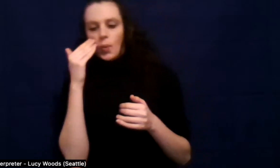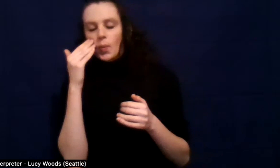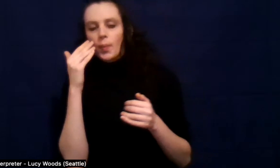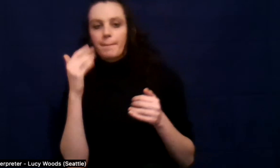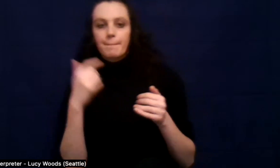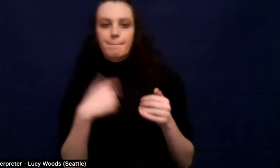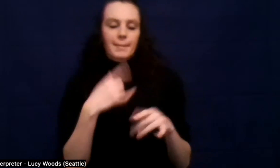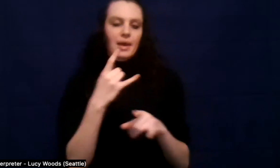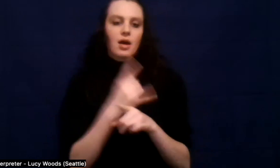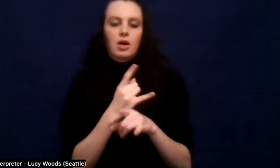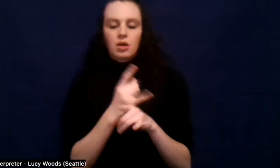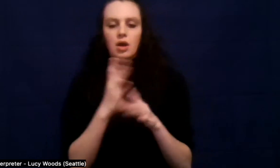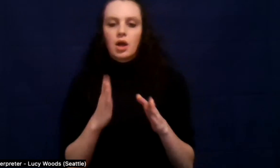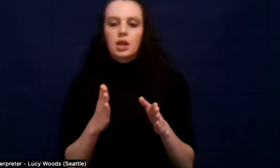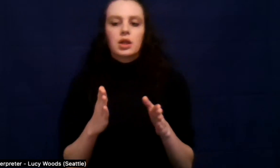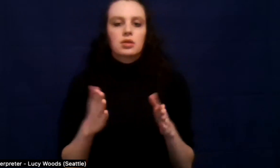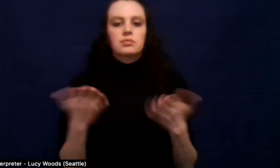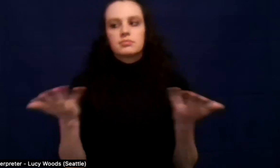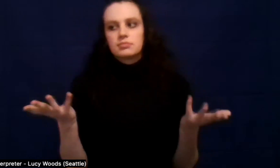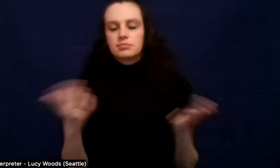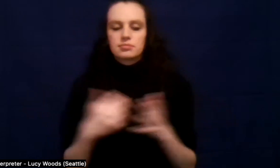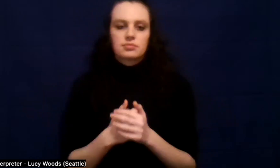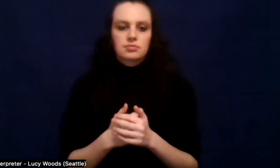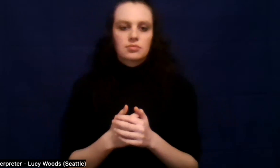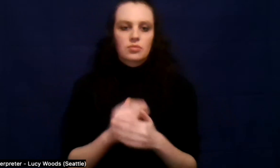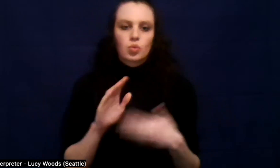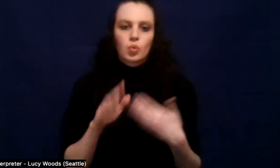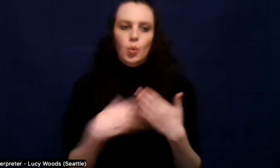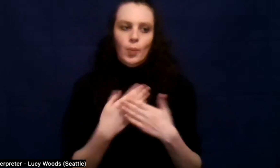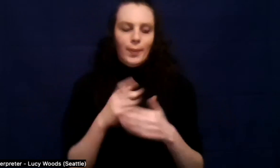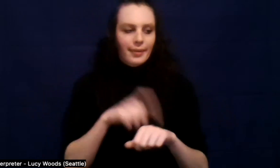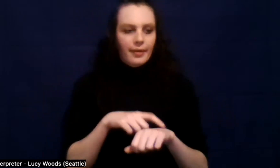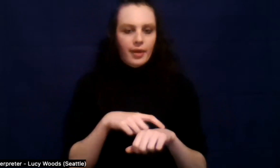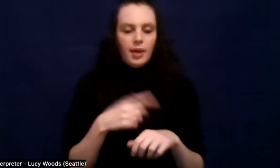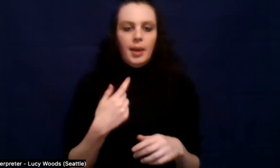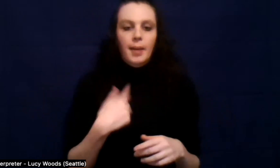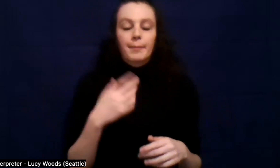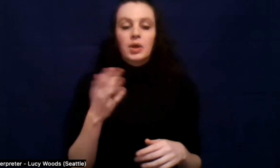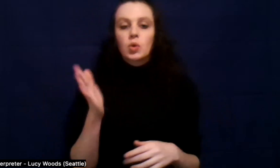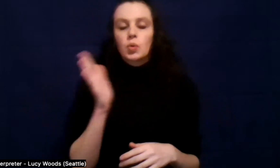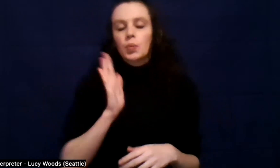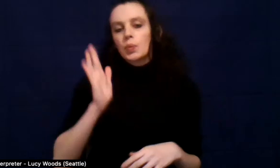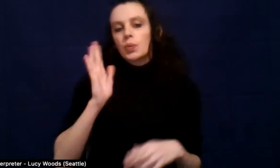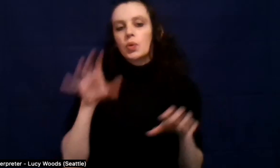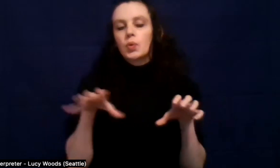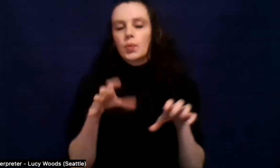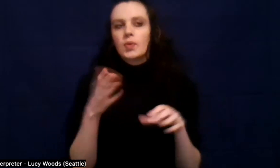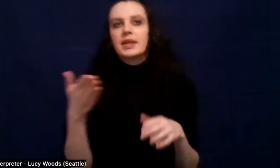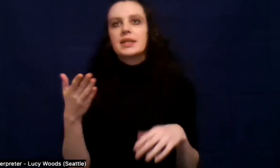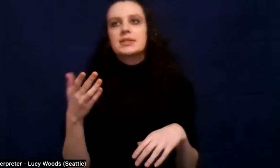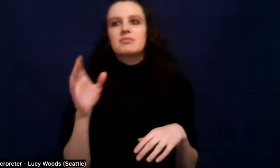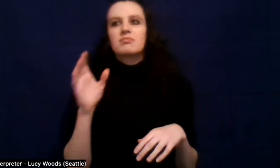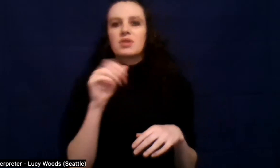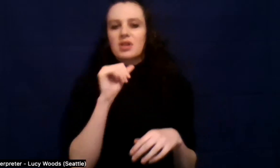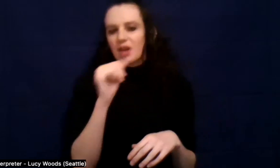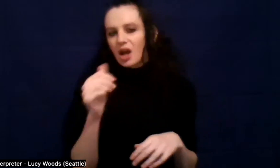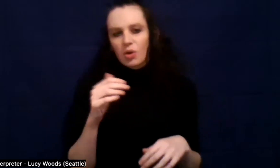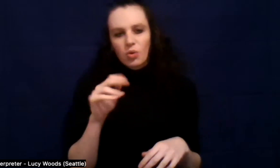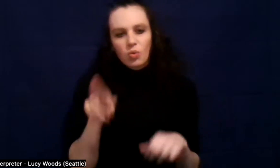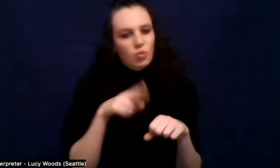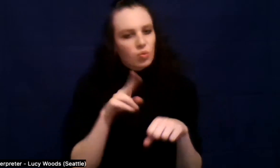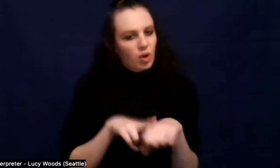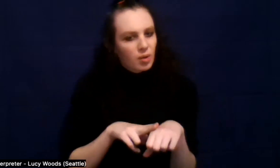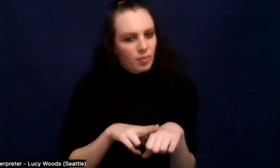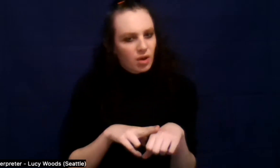and stuff. You know, like I used to do things that were considered abnormal or weird. And I didn't really